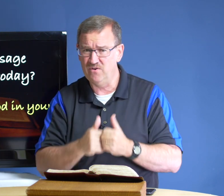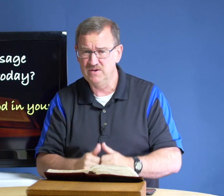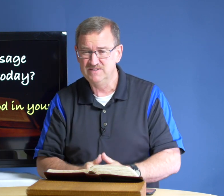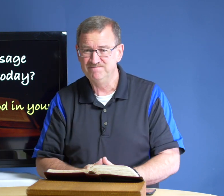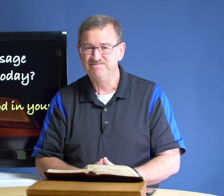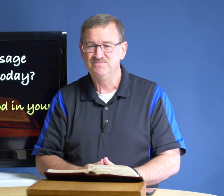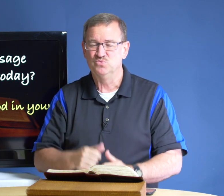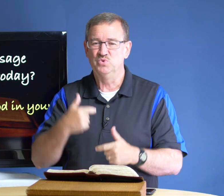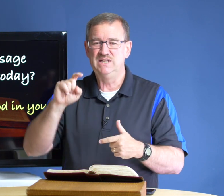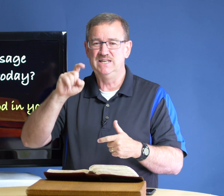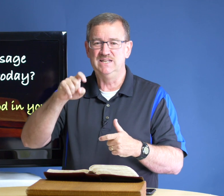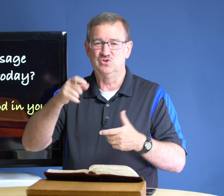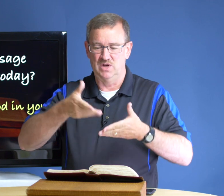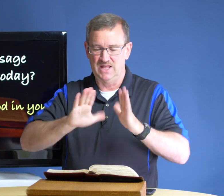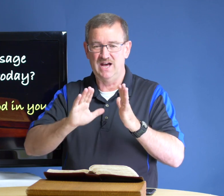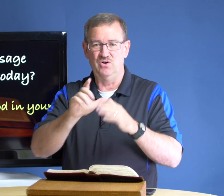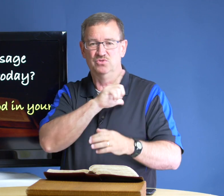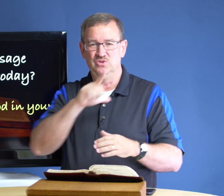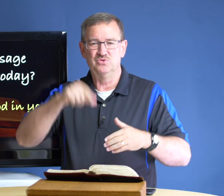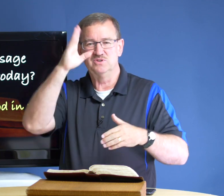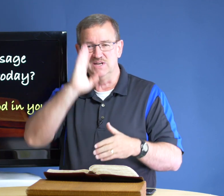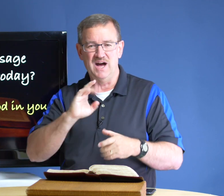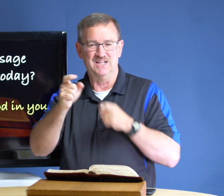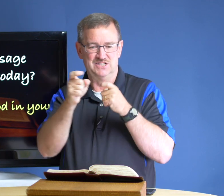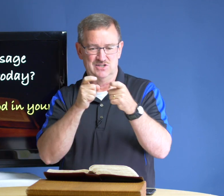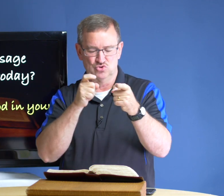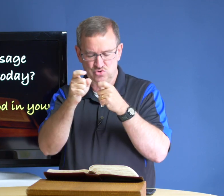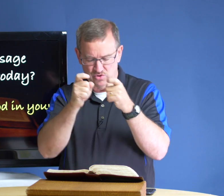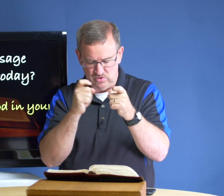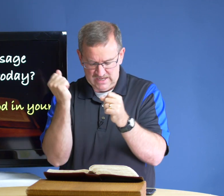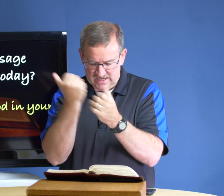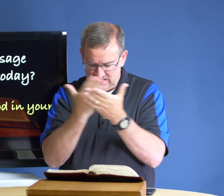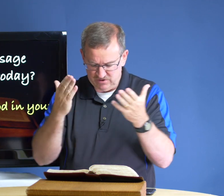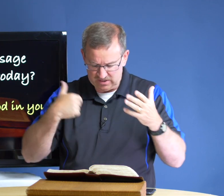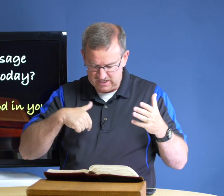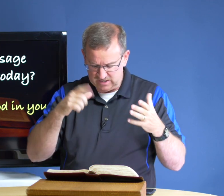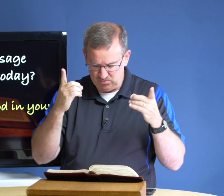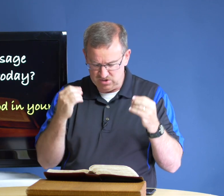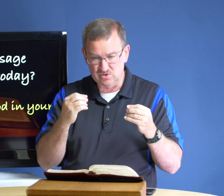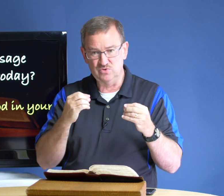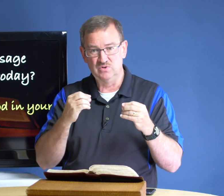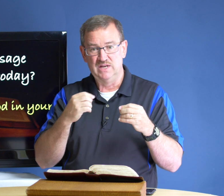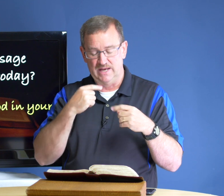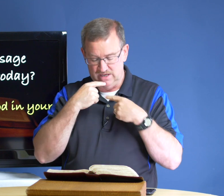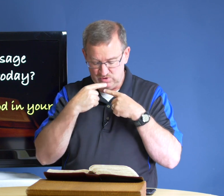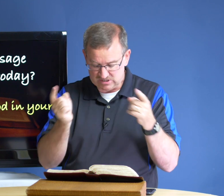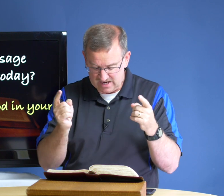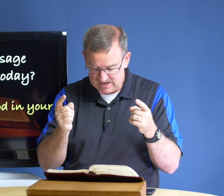we need to allow the lord god to control everything that we do and we say